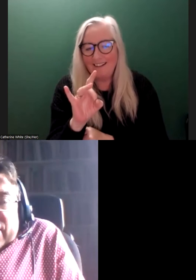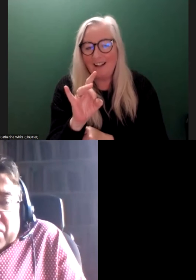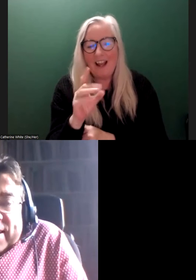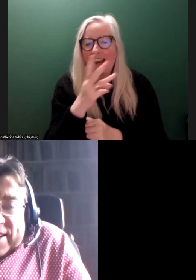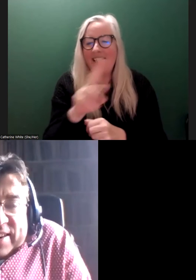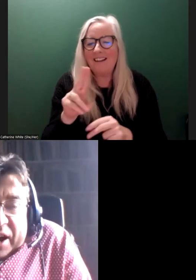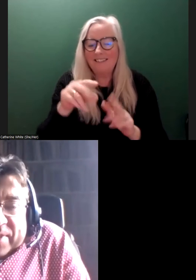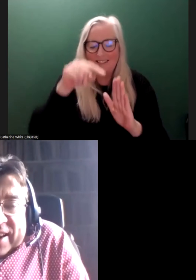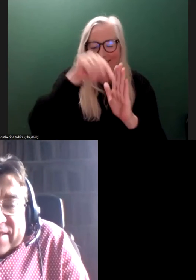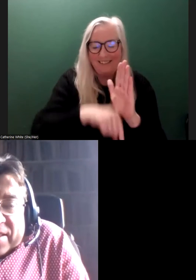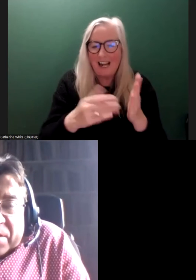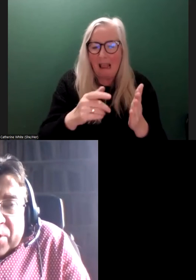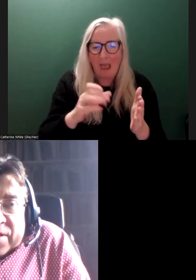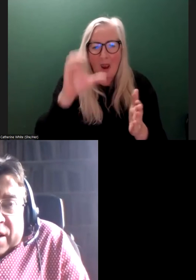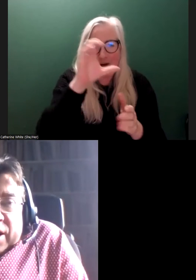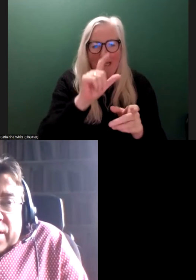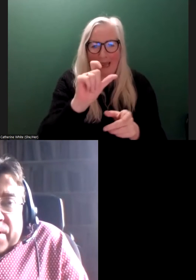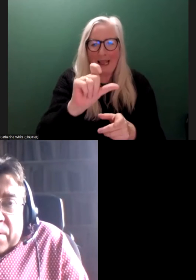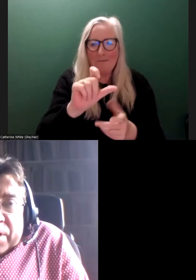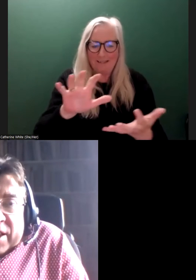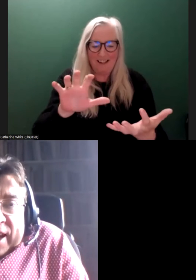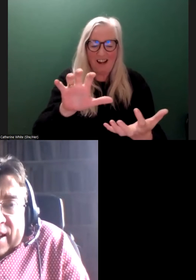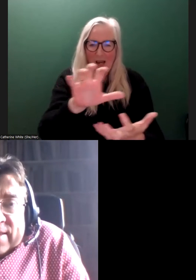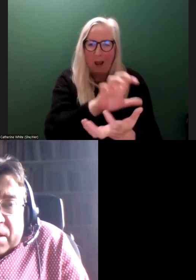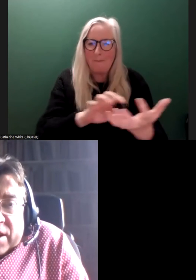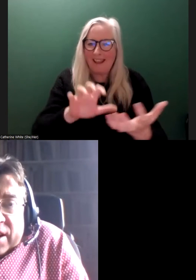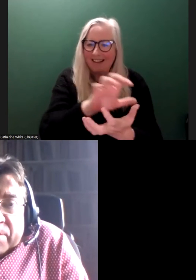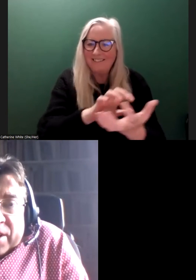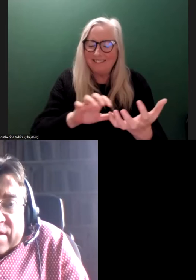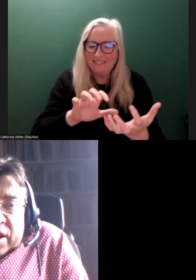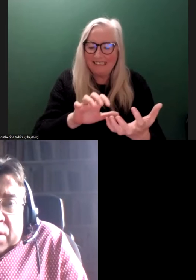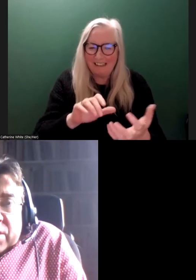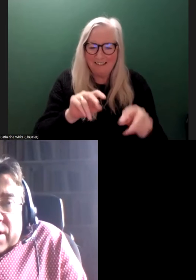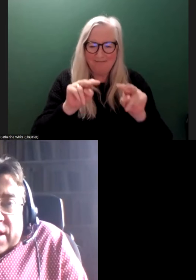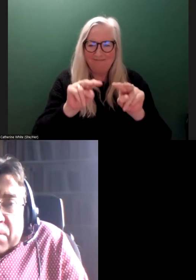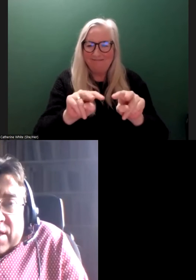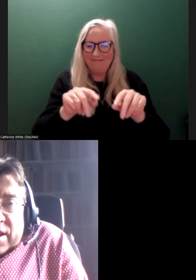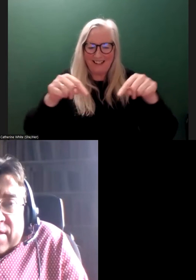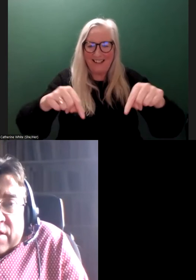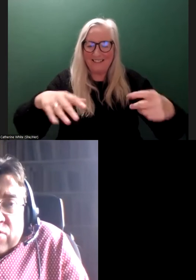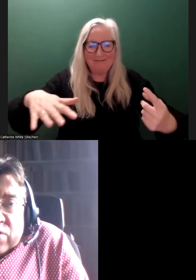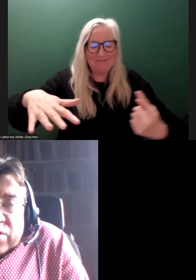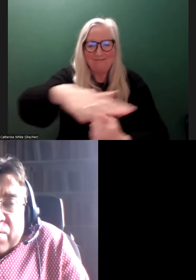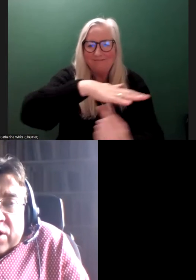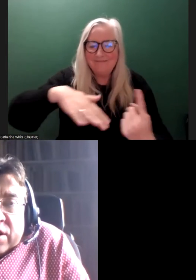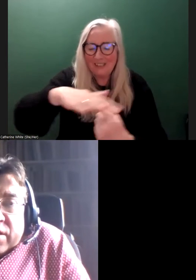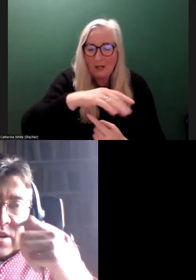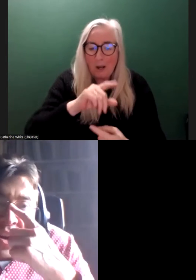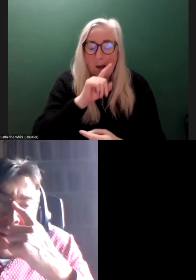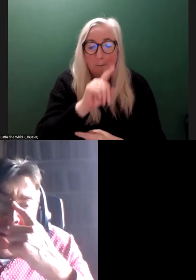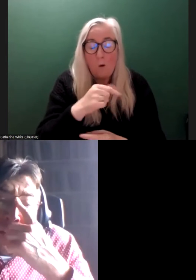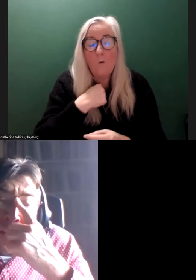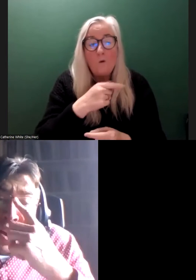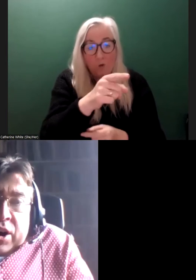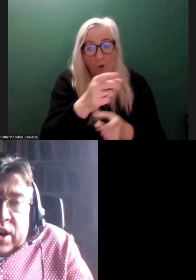but it seems a little complicated, I suppose. For some people, it can seem a little complicated. But I think the main thing is that you're doing great work in Ireland.